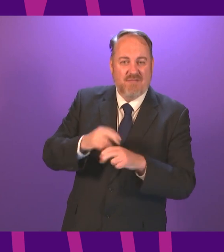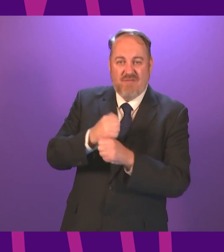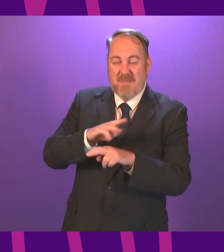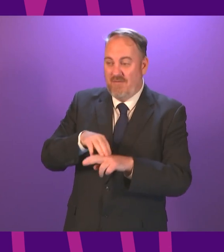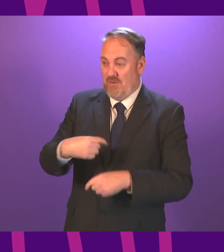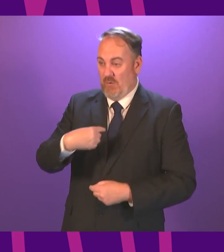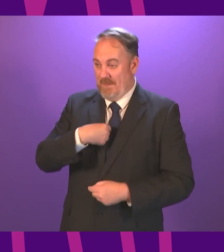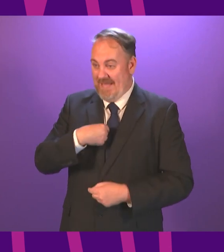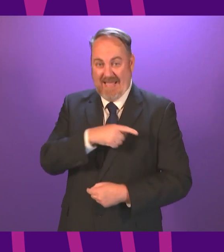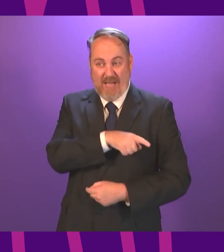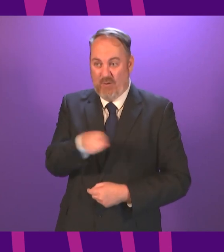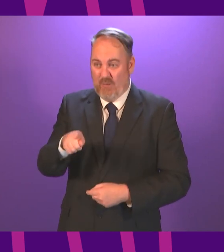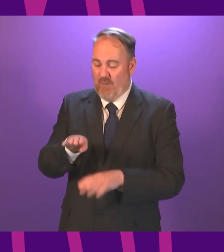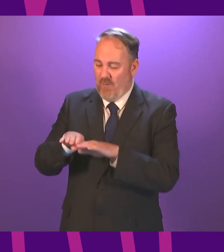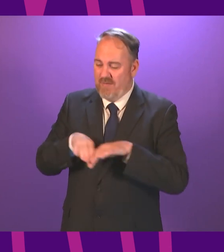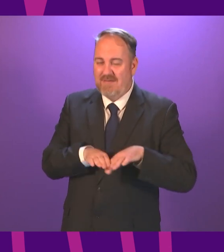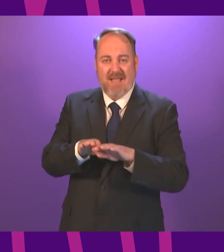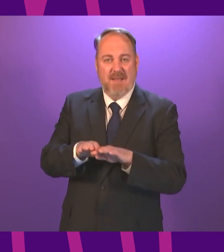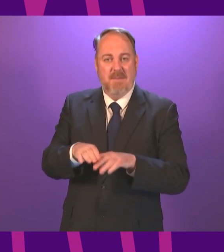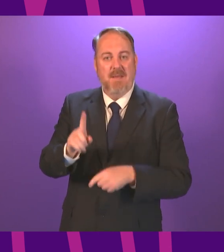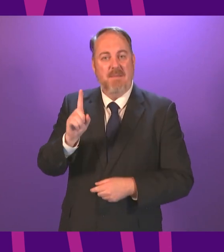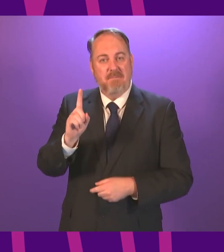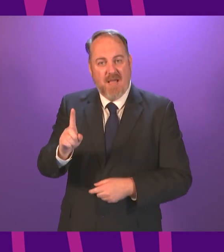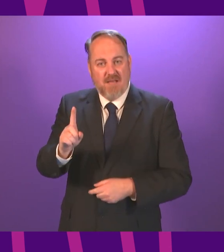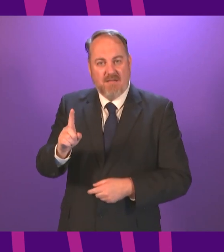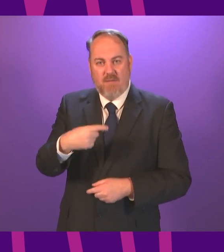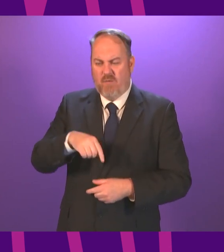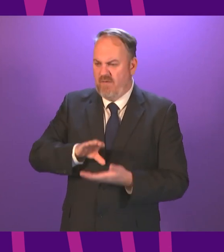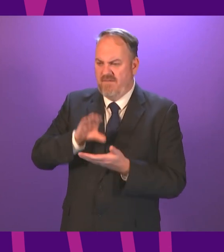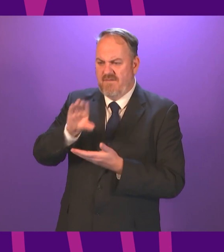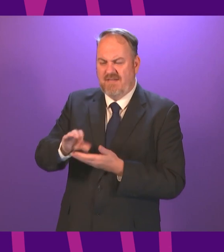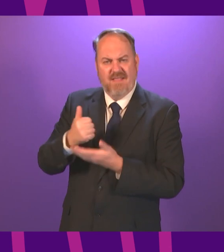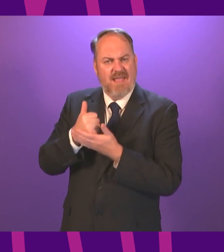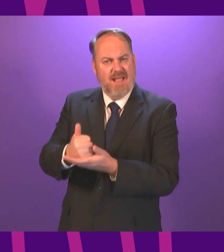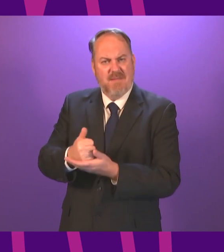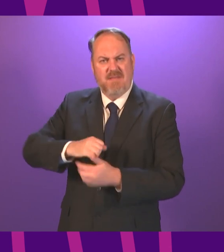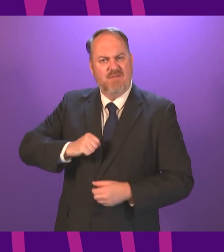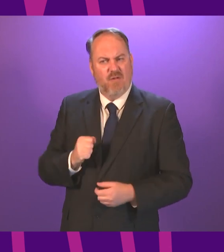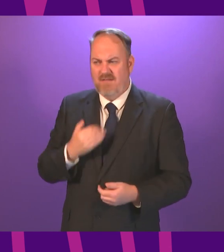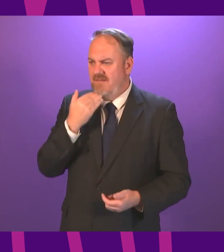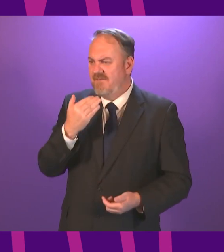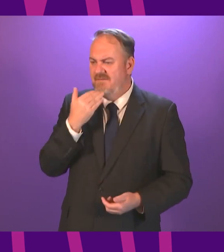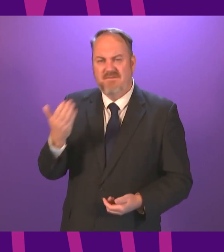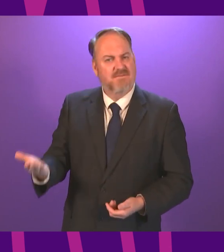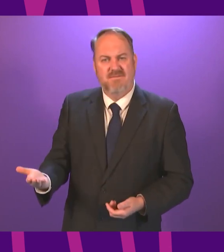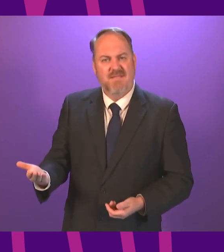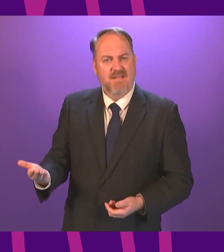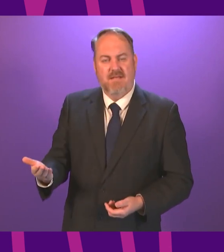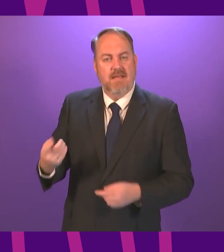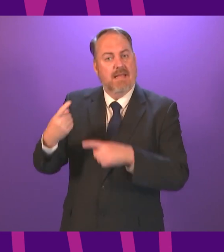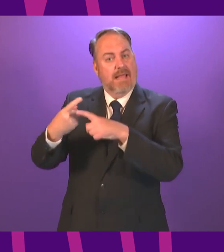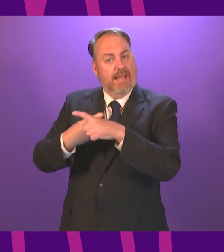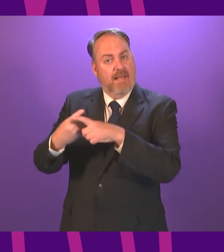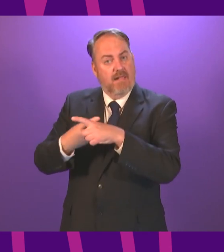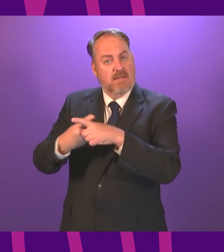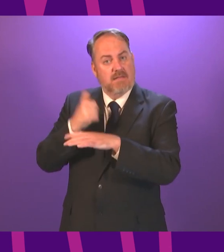they're you and me but we are not funding their help here in Scotland England have